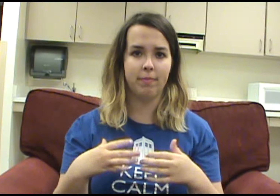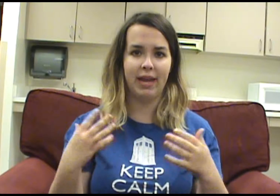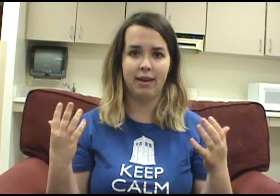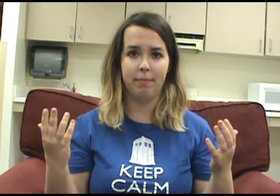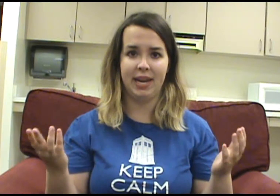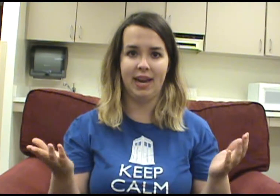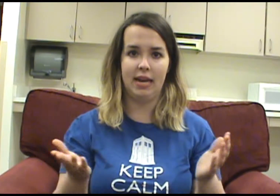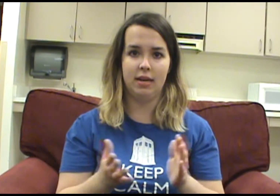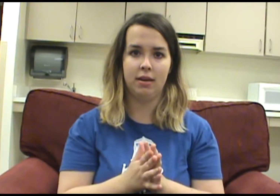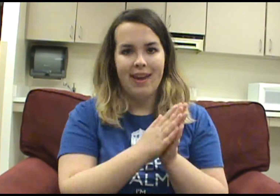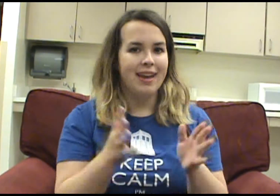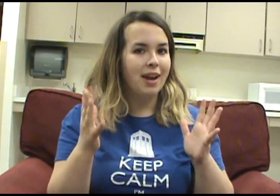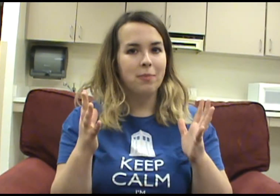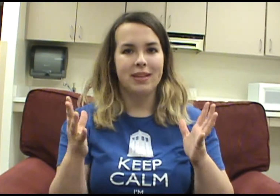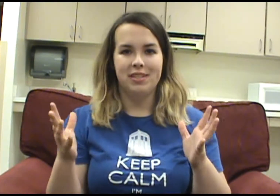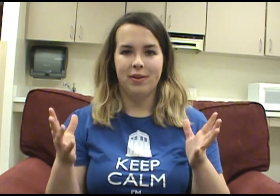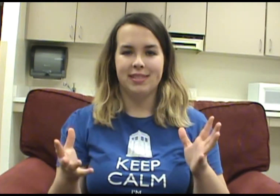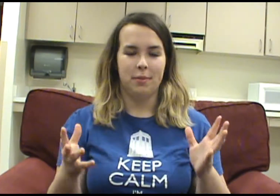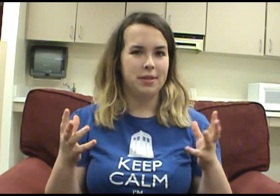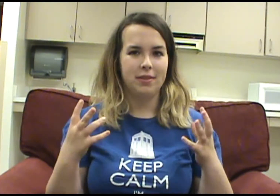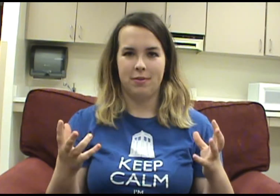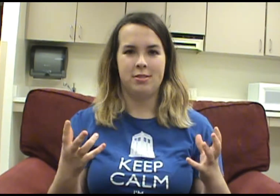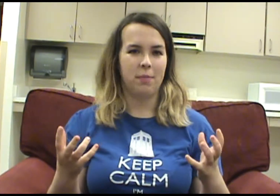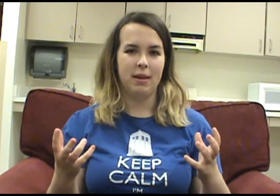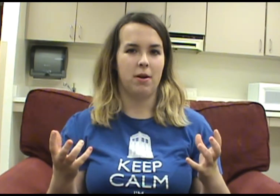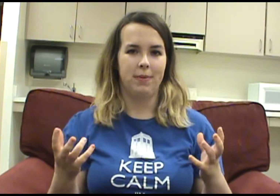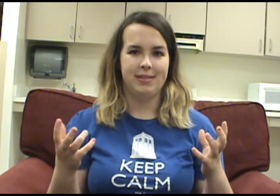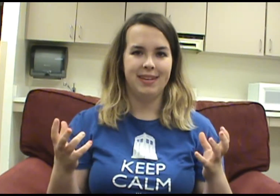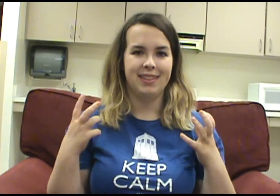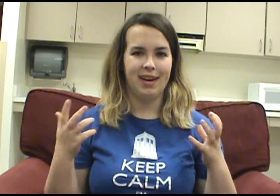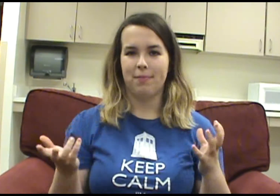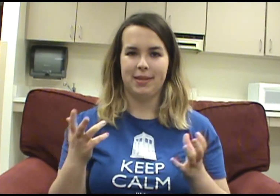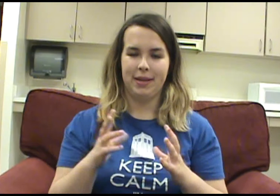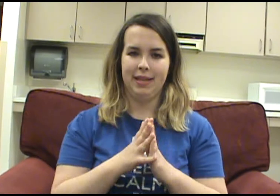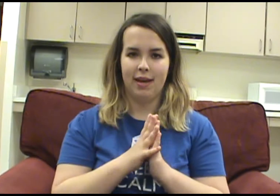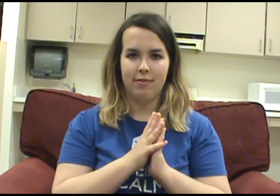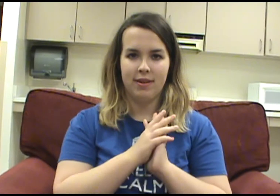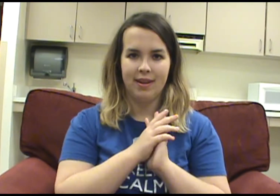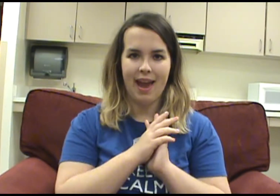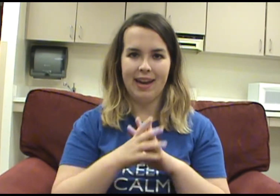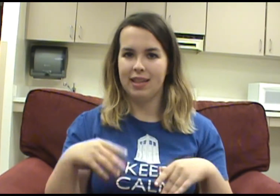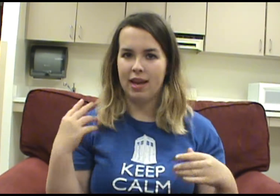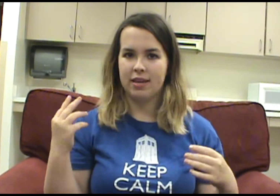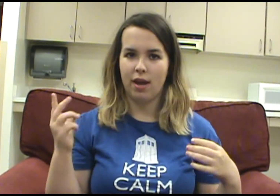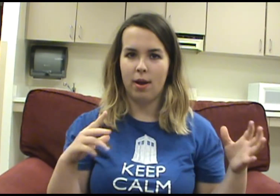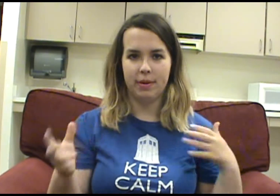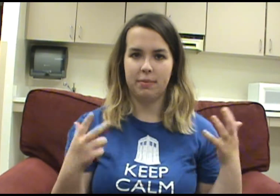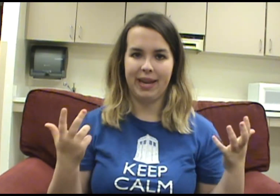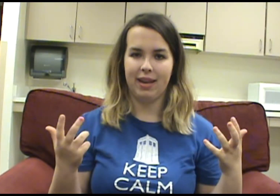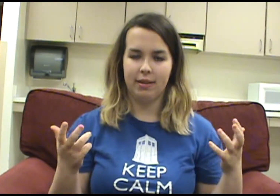Manhattan. And I really enjoyed this episode and there were so many moments in it that I really, really loved. And I liked, um, in the beginning of the